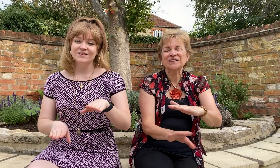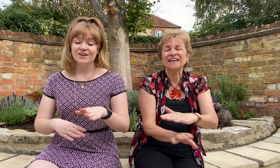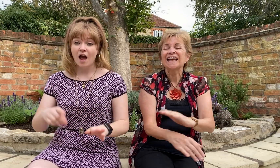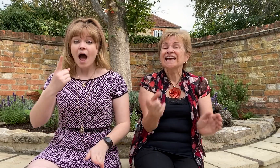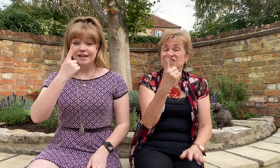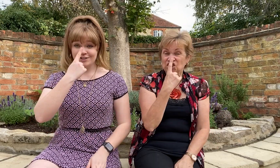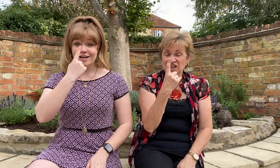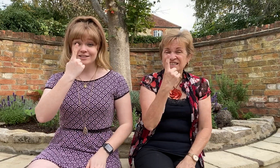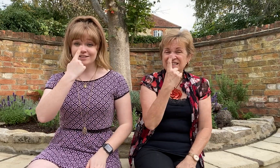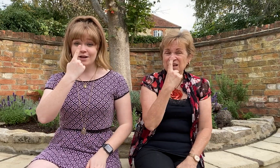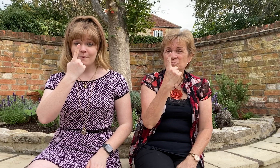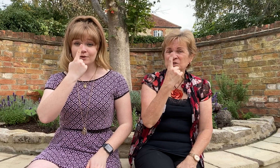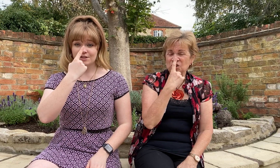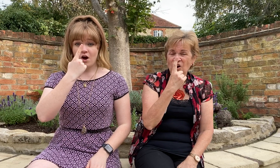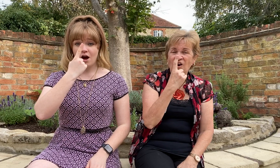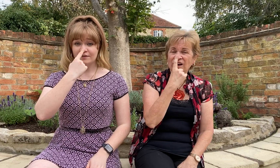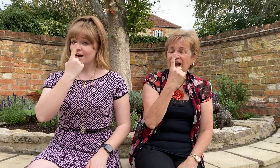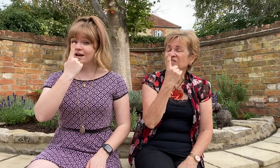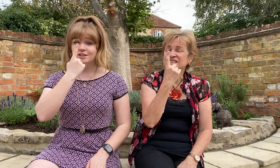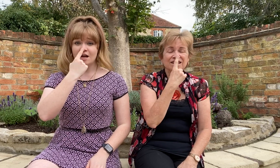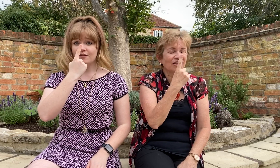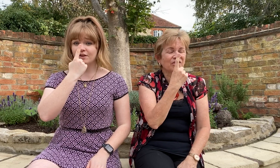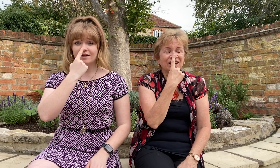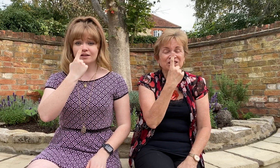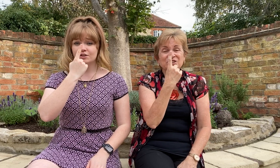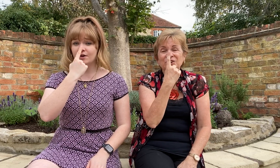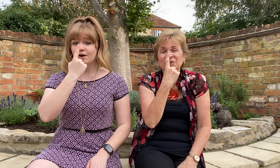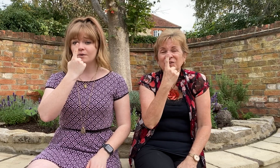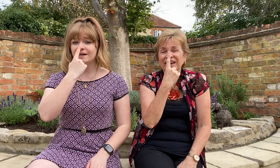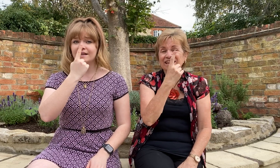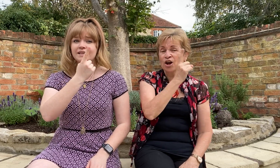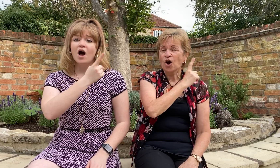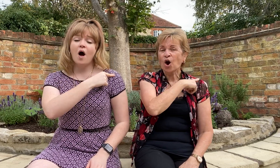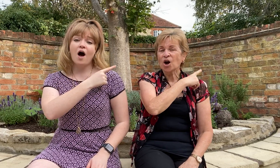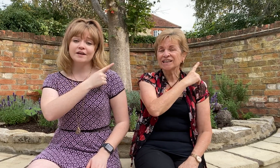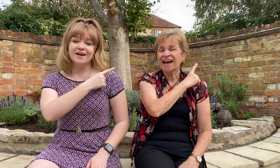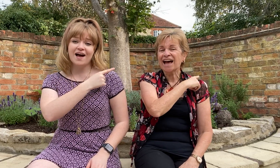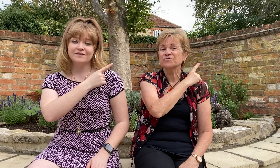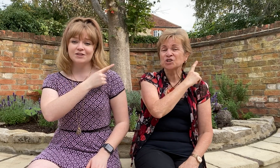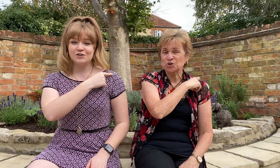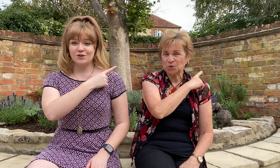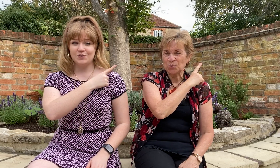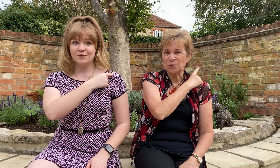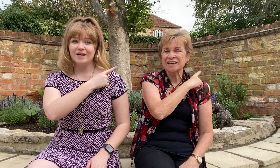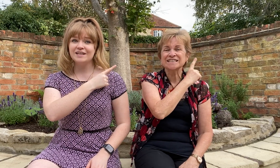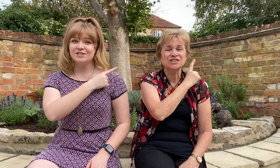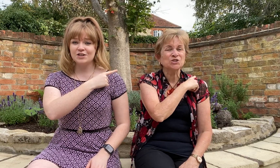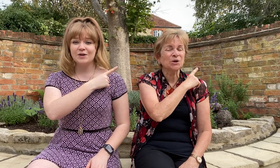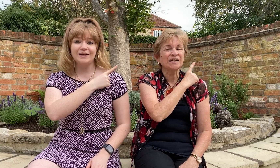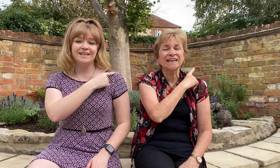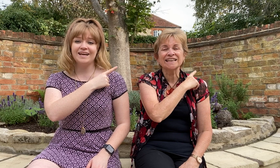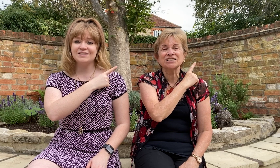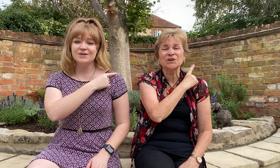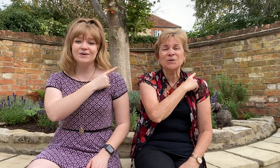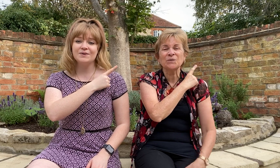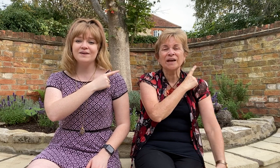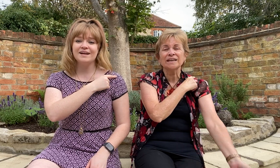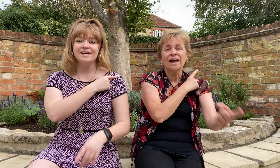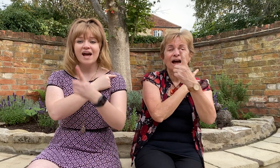It's just a simple song, there's nothing to it All you have to do is doodly-doo it